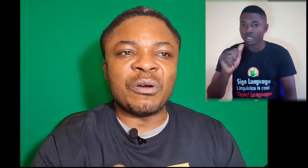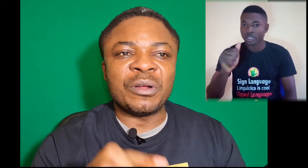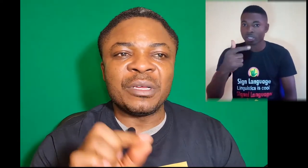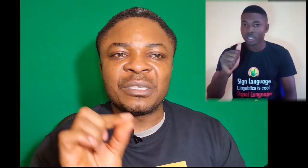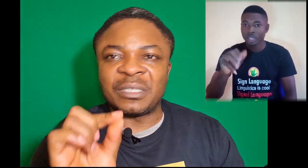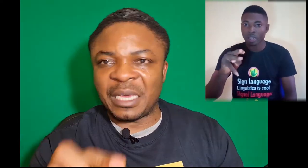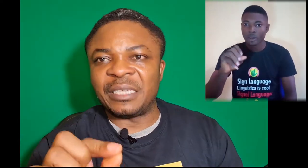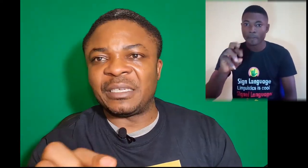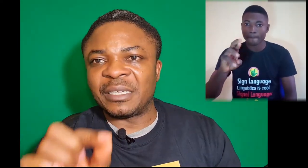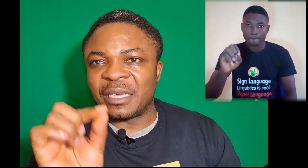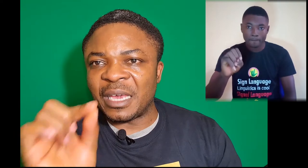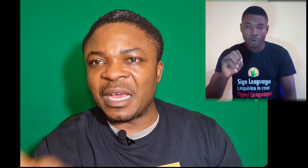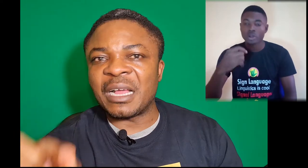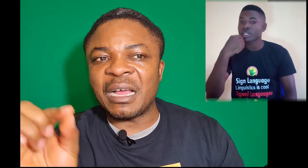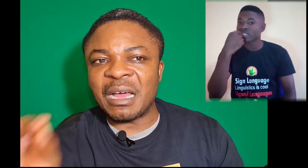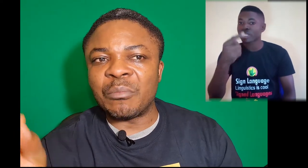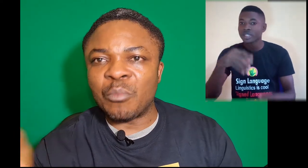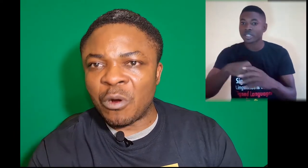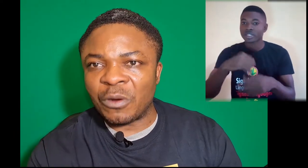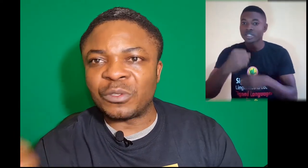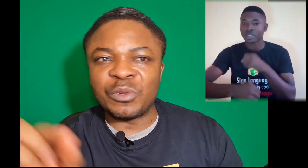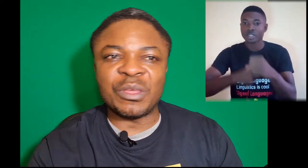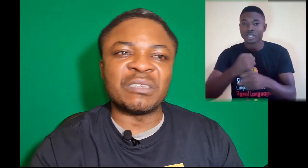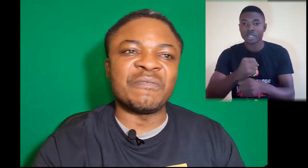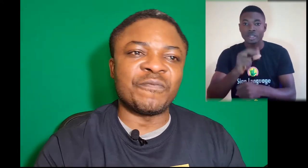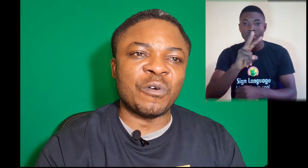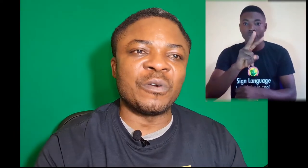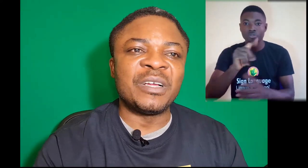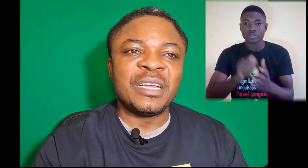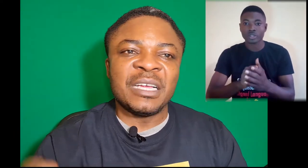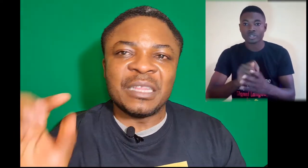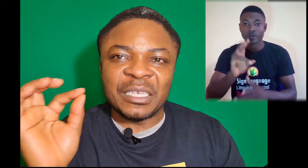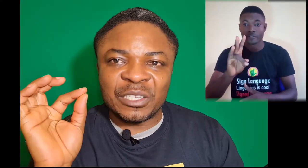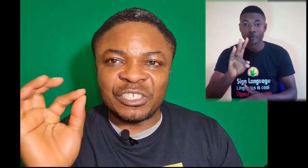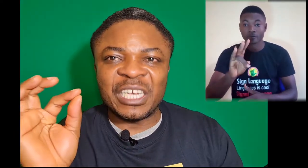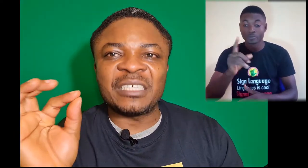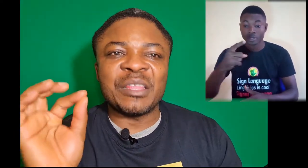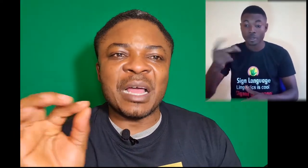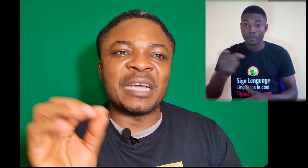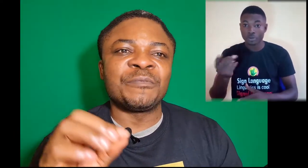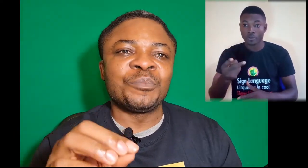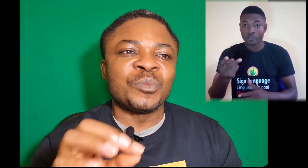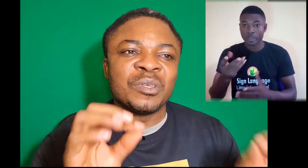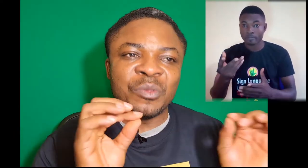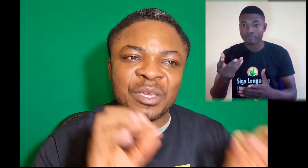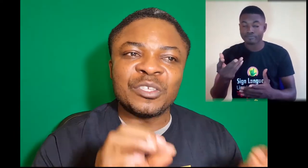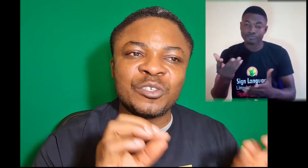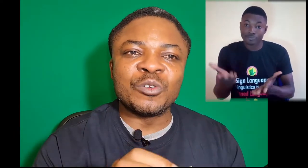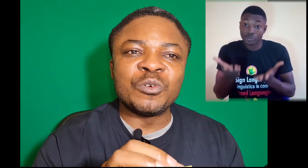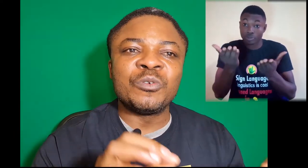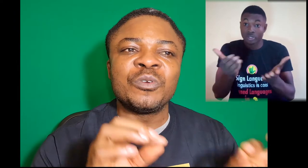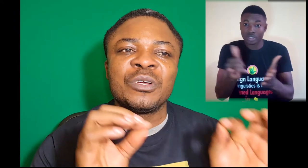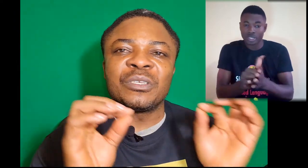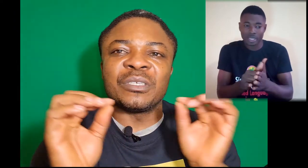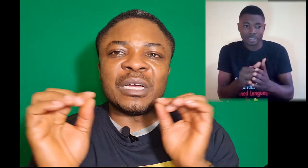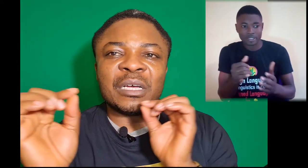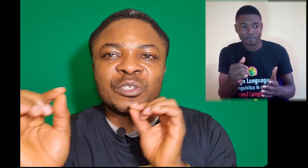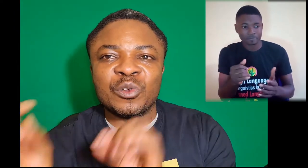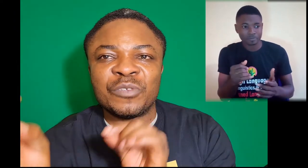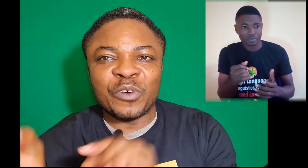said, Kyaga and Moore, 2004. They suggest that these two schools for